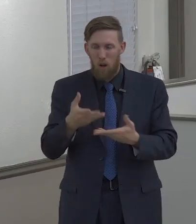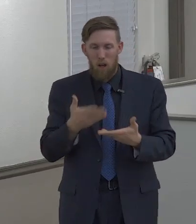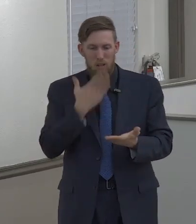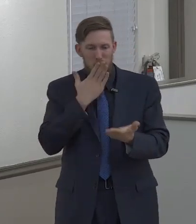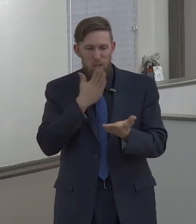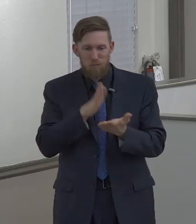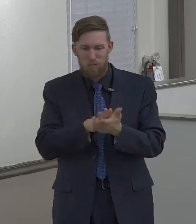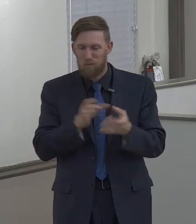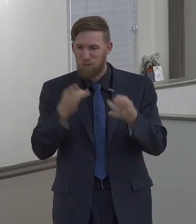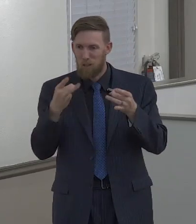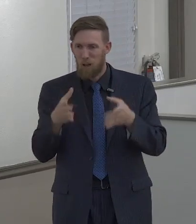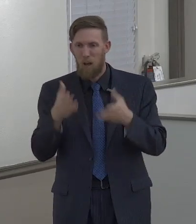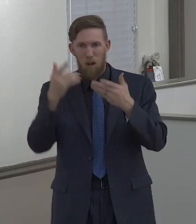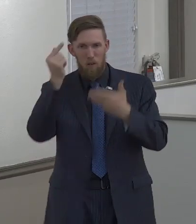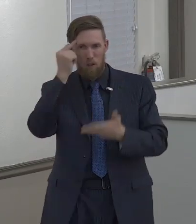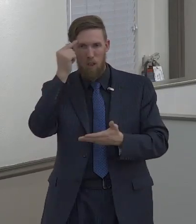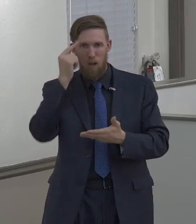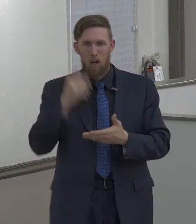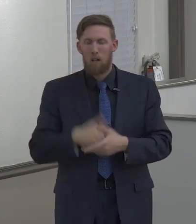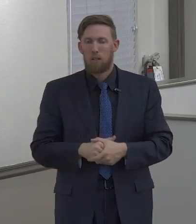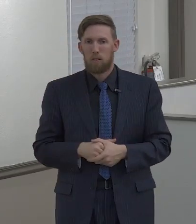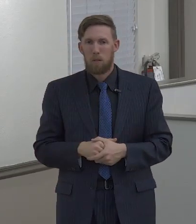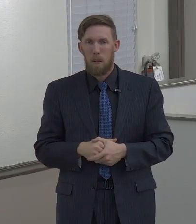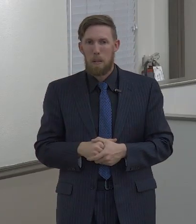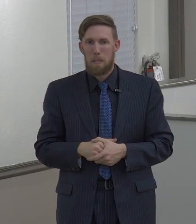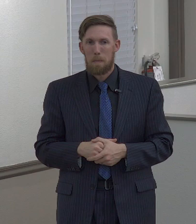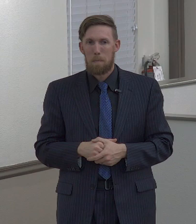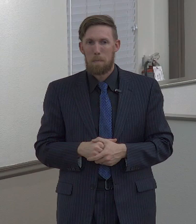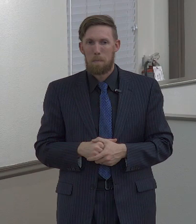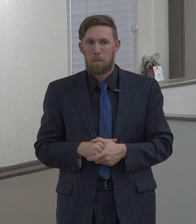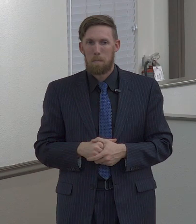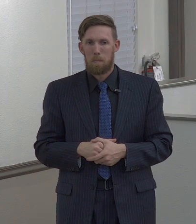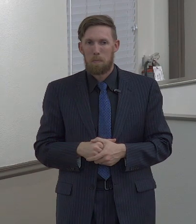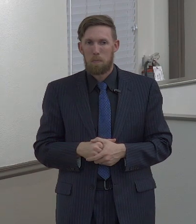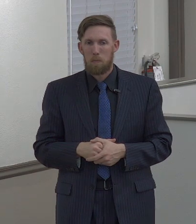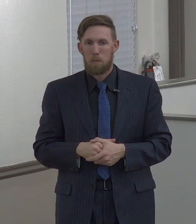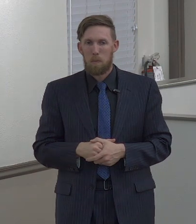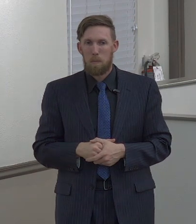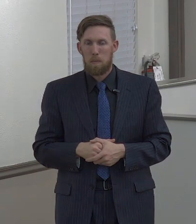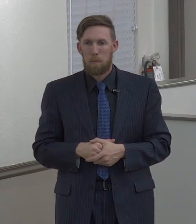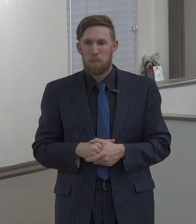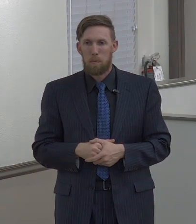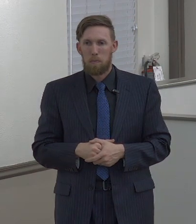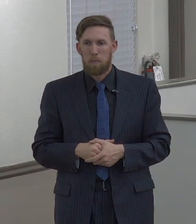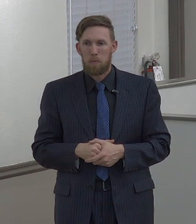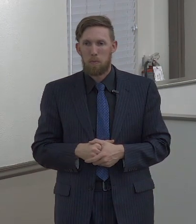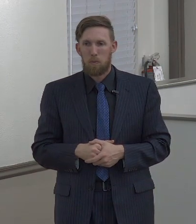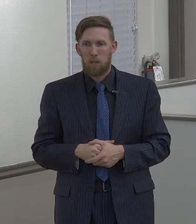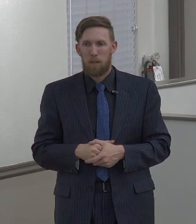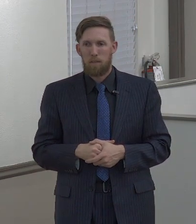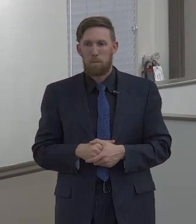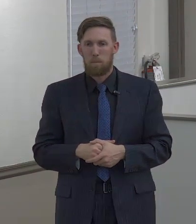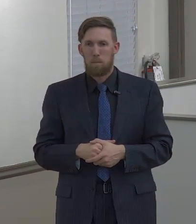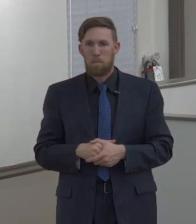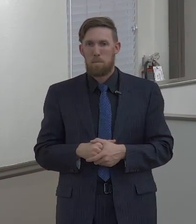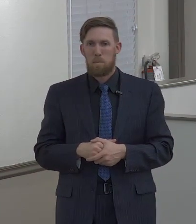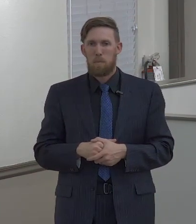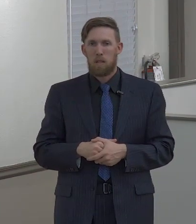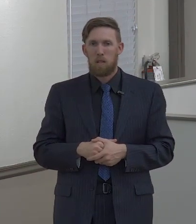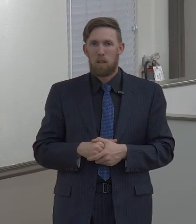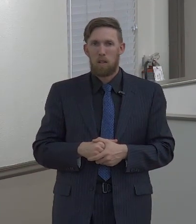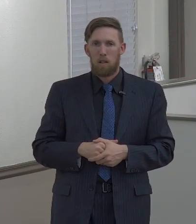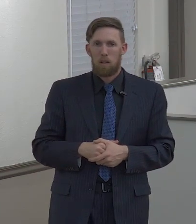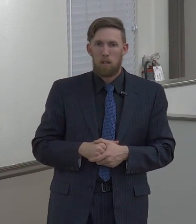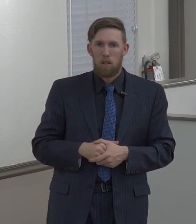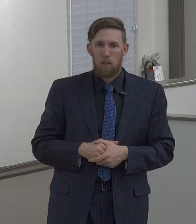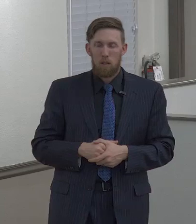after our thoughts. And the problem with the thought life and the problem with the one that doesn't deal with it,